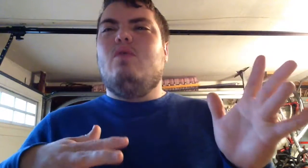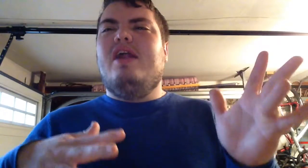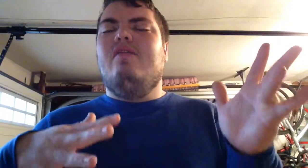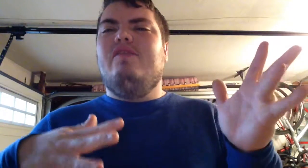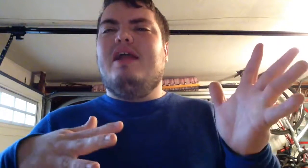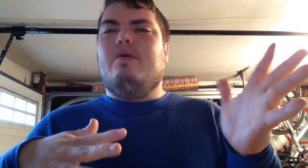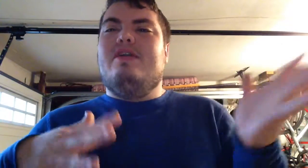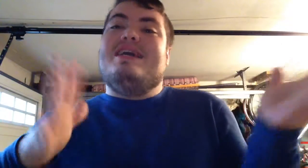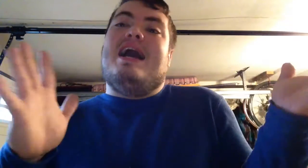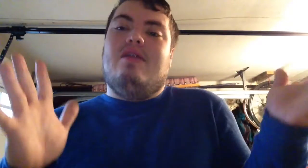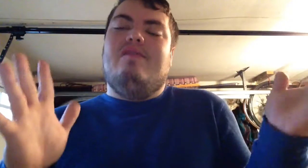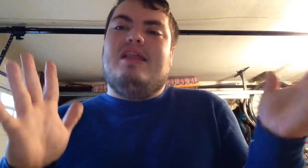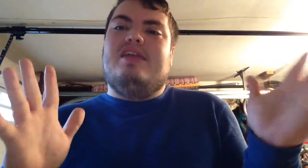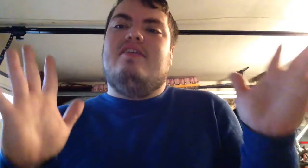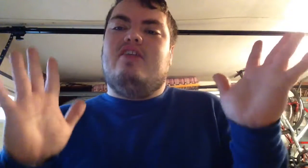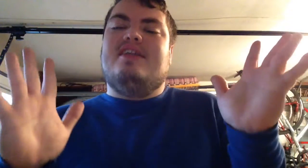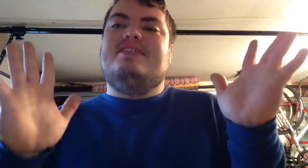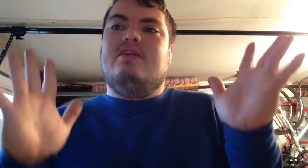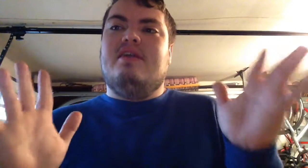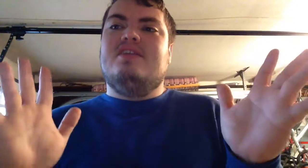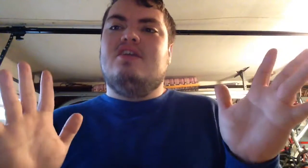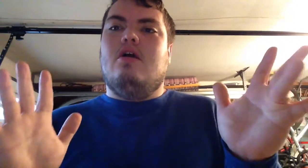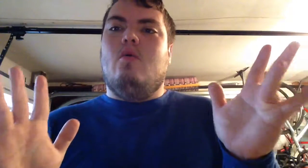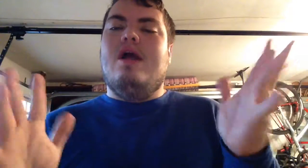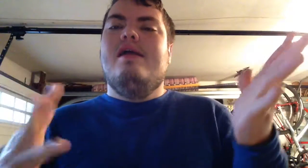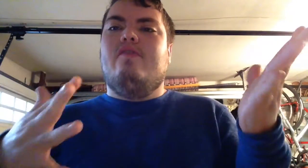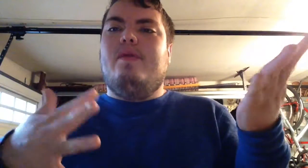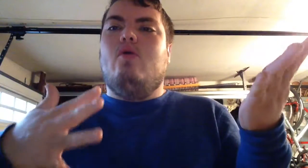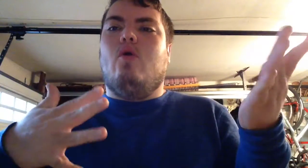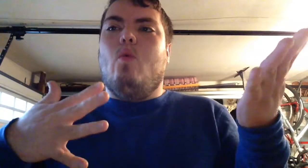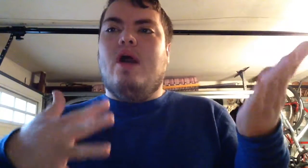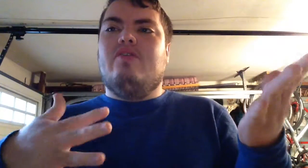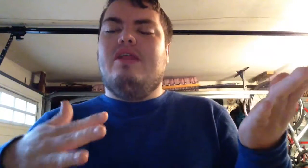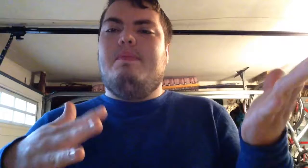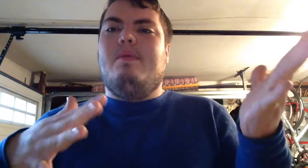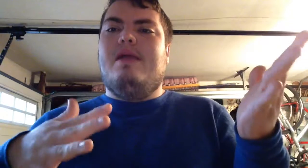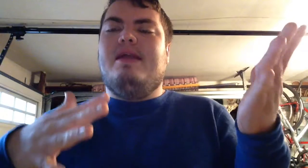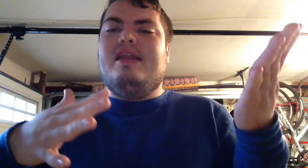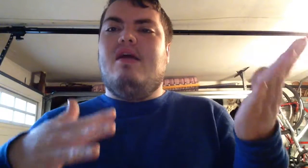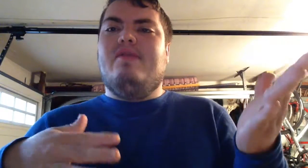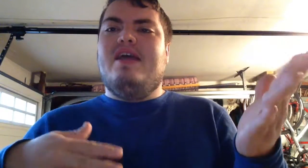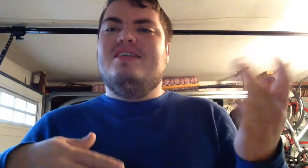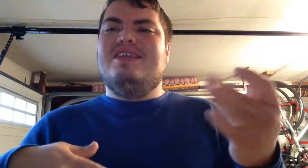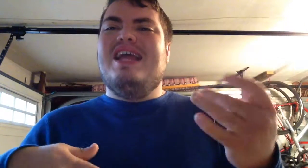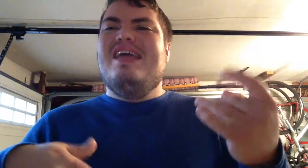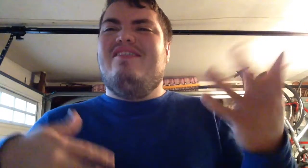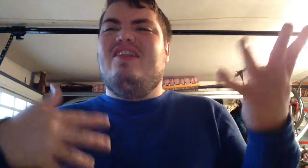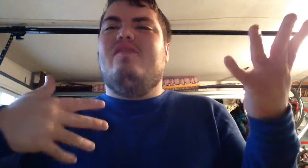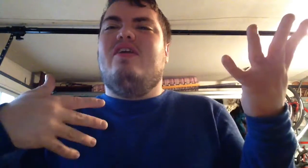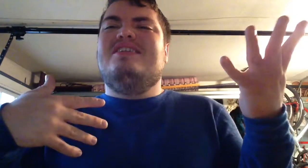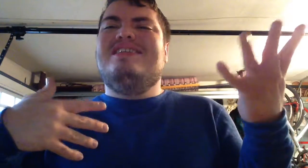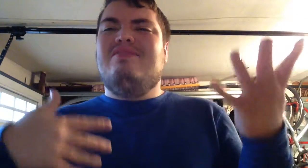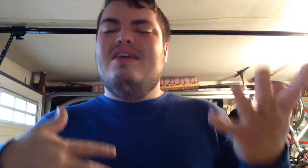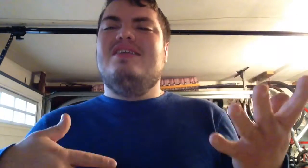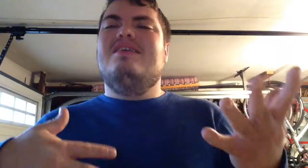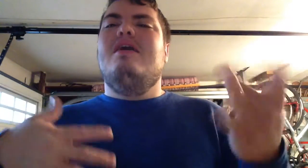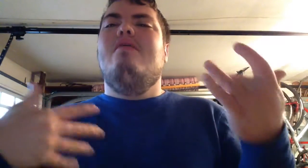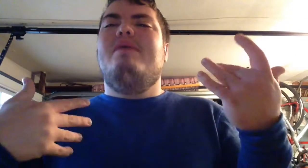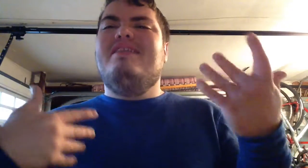well, I don't feel like I'm going to die or anything. Like, this is not serious. So, for people who are wondering, like people who make a big deal about this, this is not very serious. But, it's